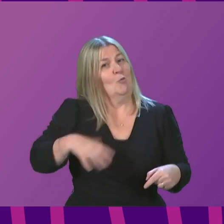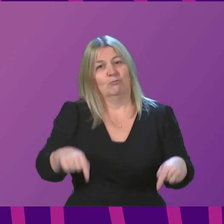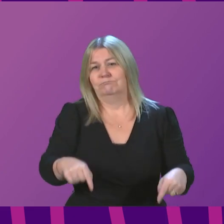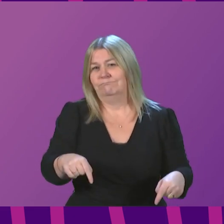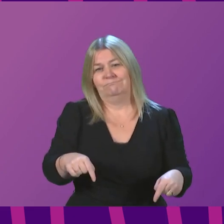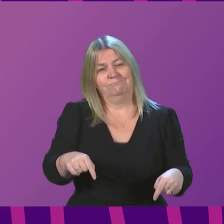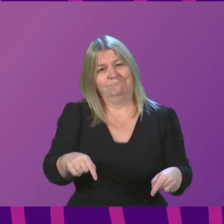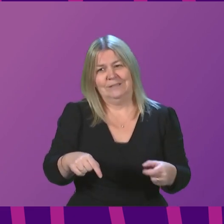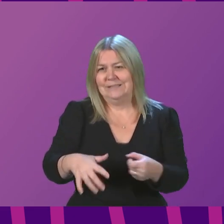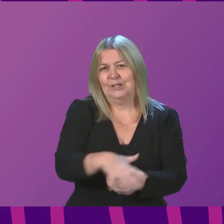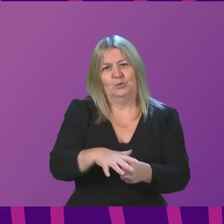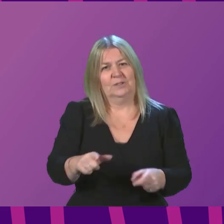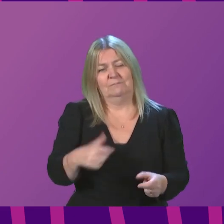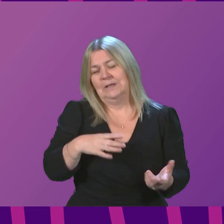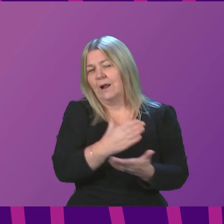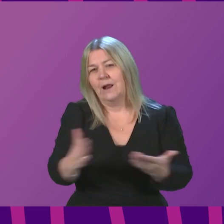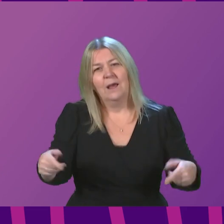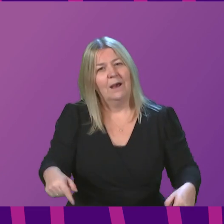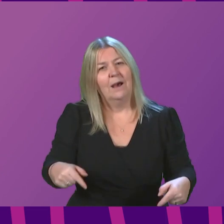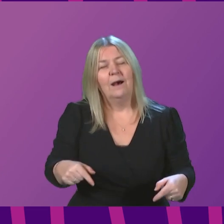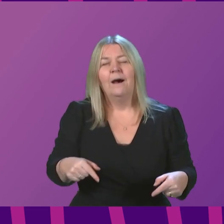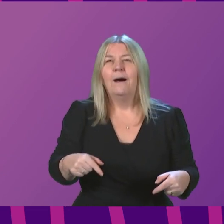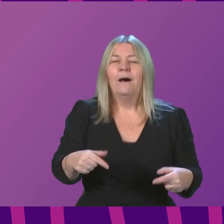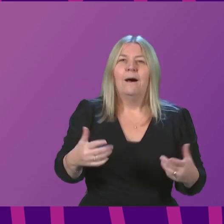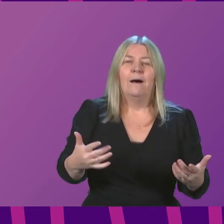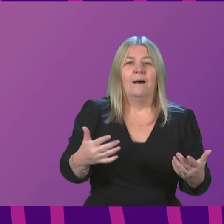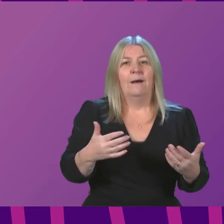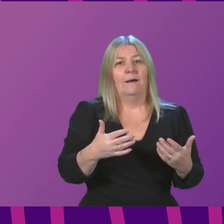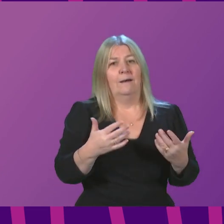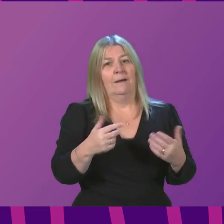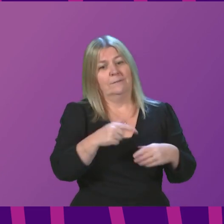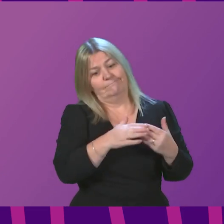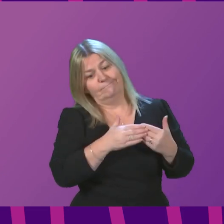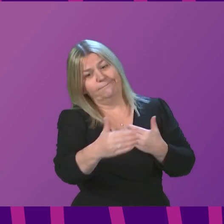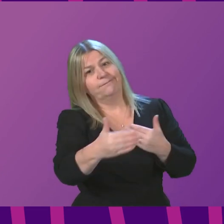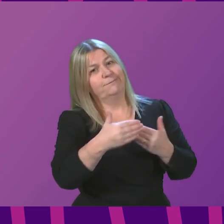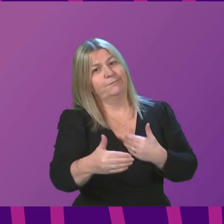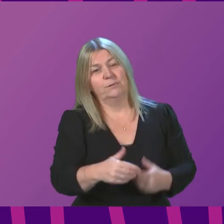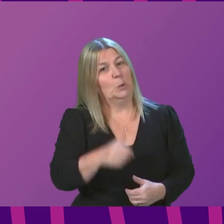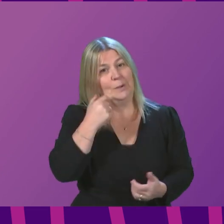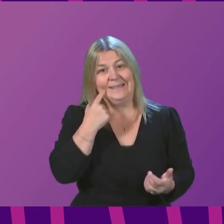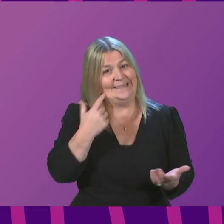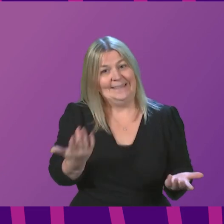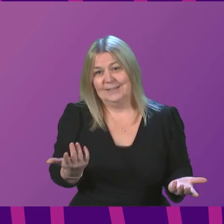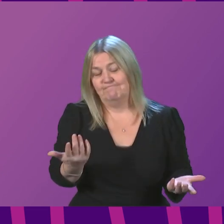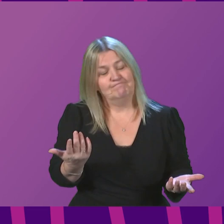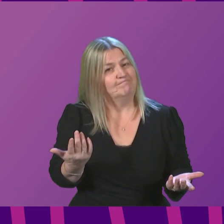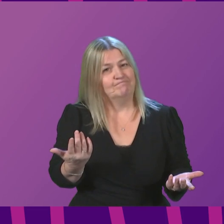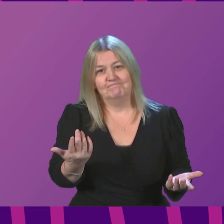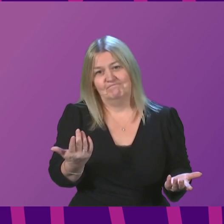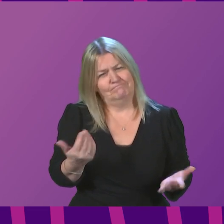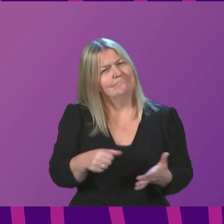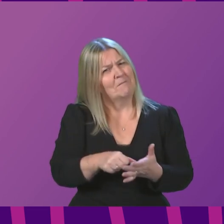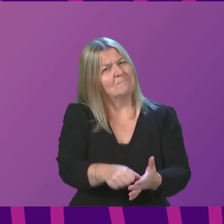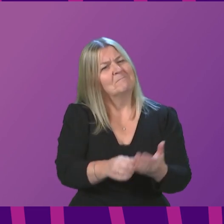I have to be clear that the period immediately ahead will not be an easy one. That said, I